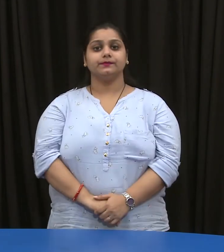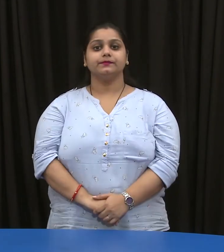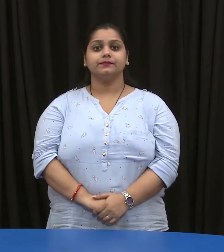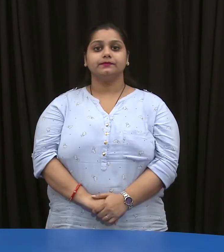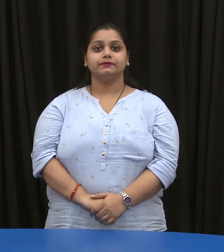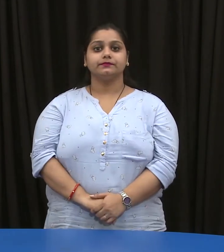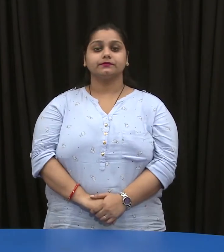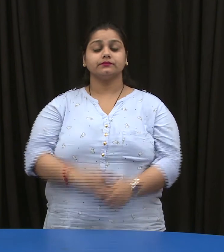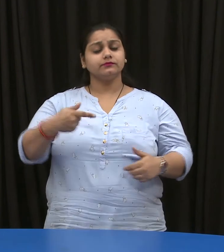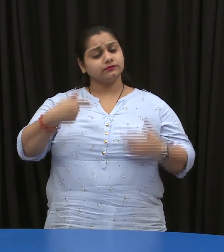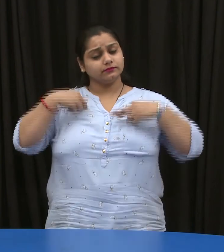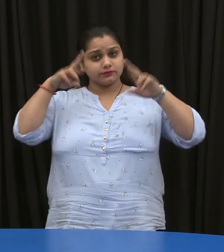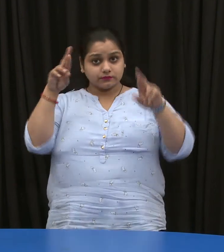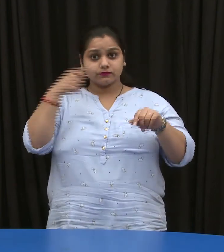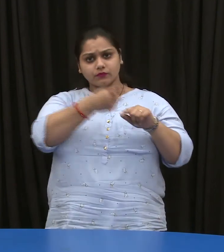I hope you have understood it well.